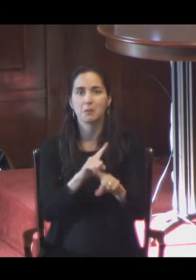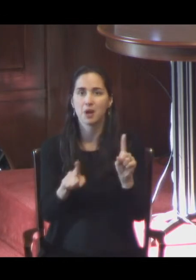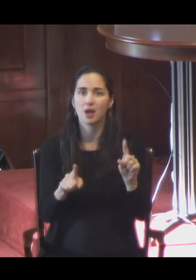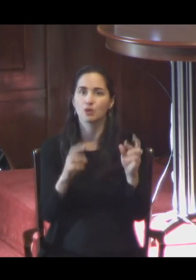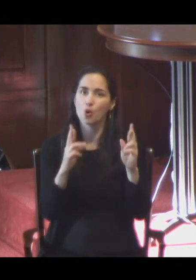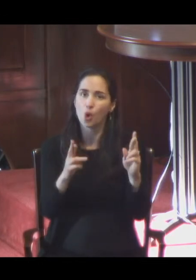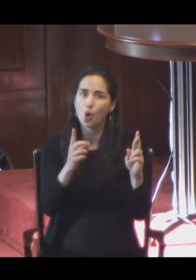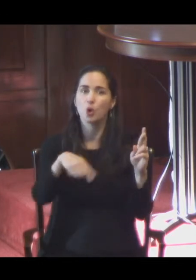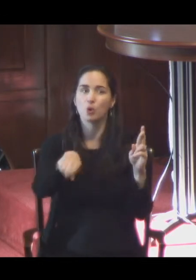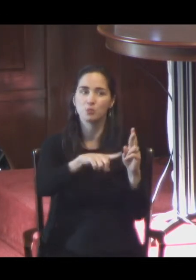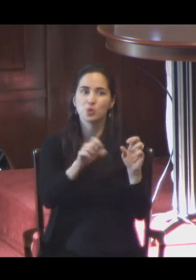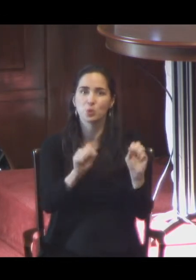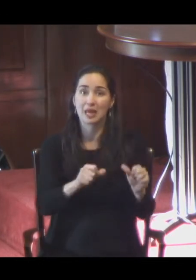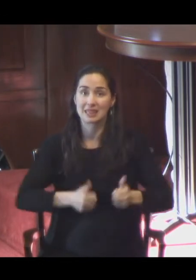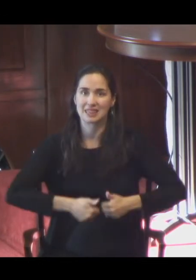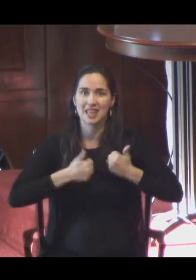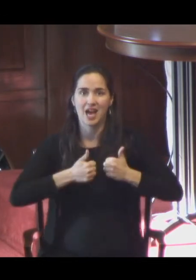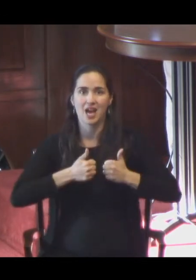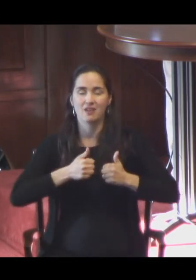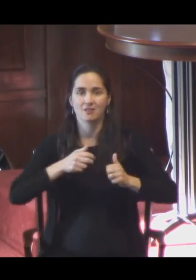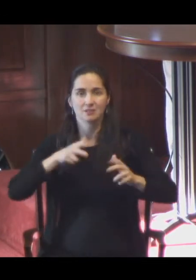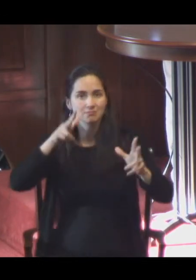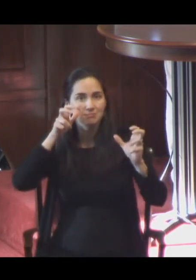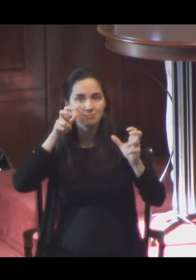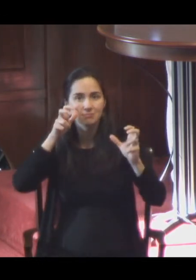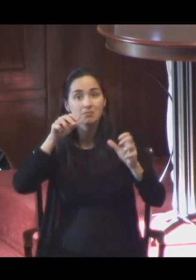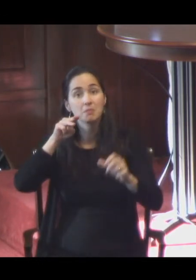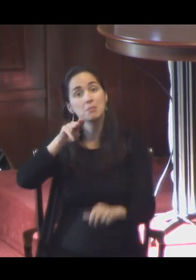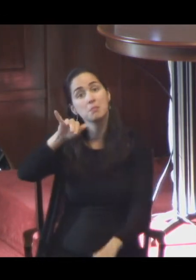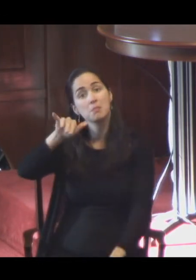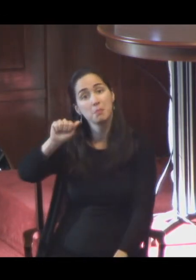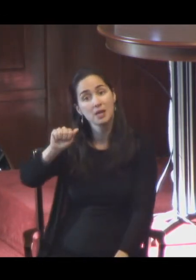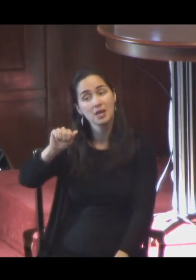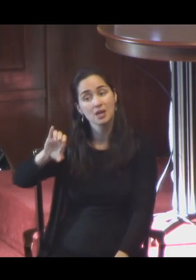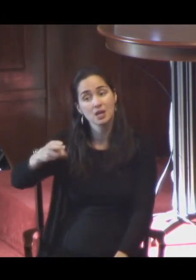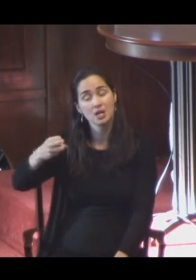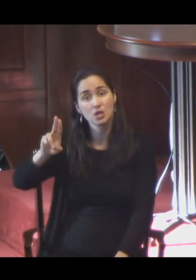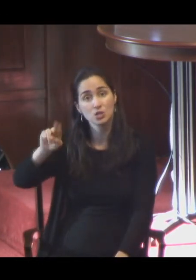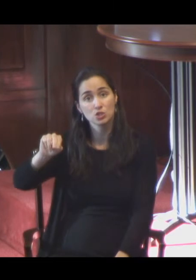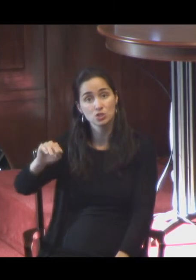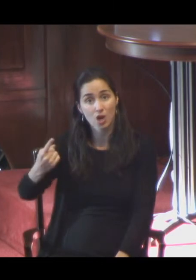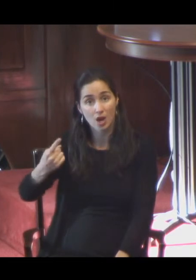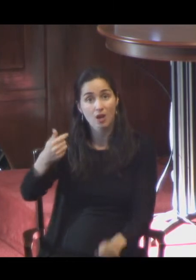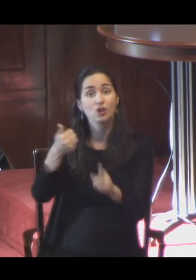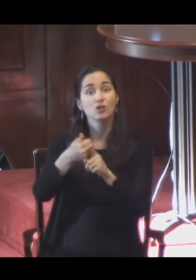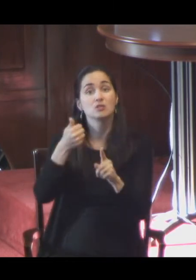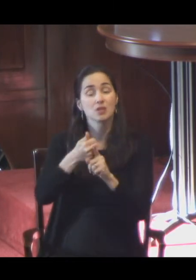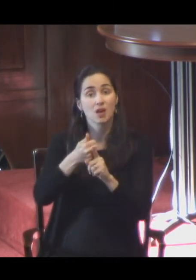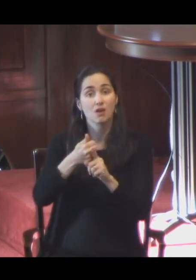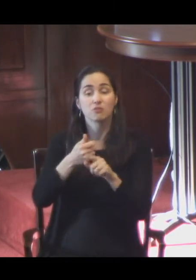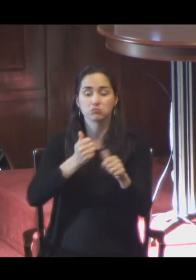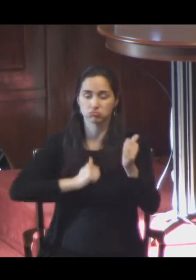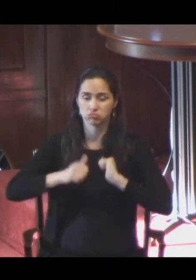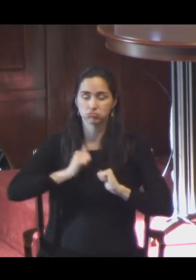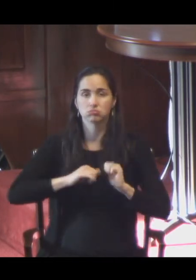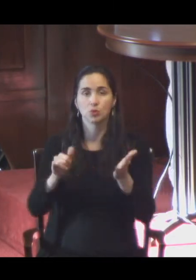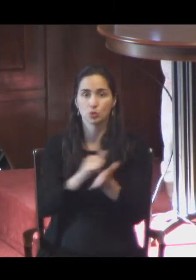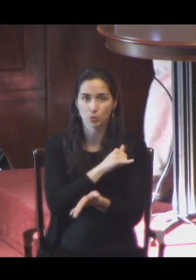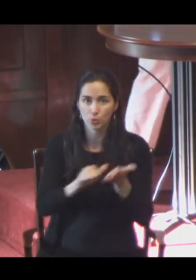performed live. Mia Chung, who used to be a member of the church here, has performed it in New York, in Massachusetts, also out in